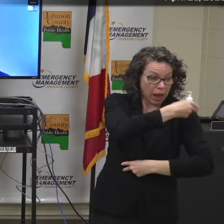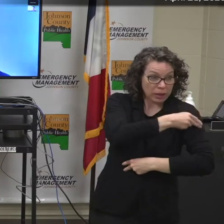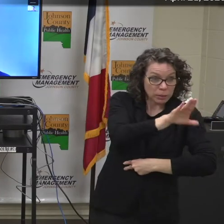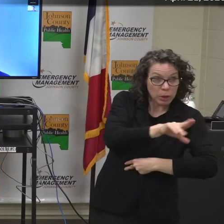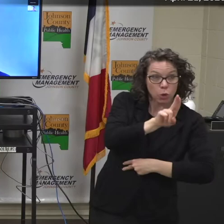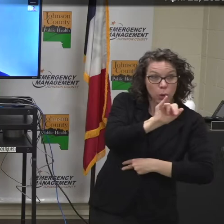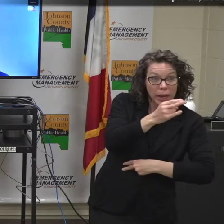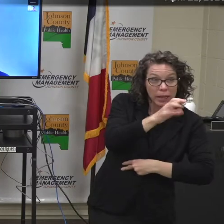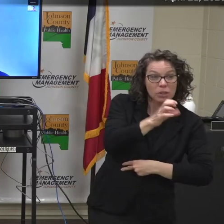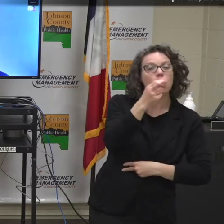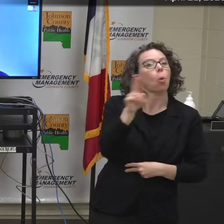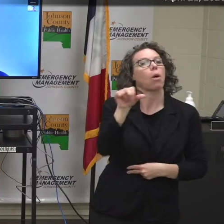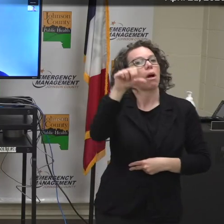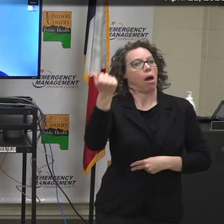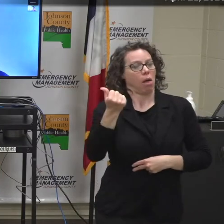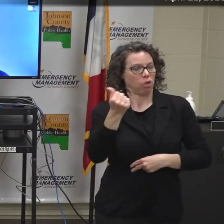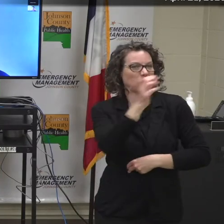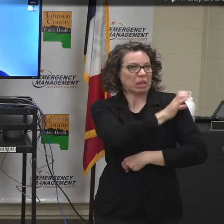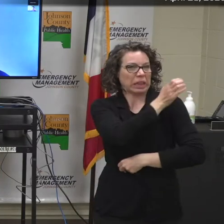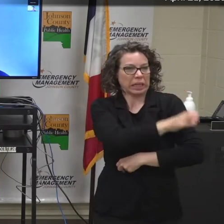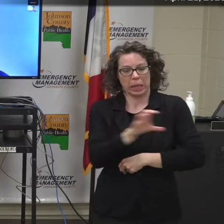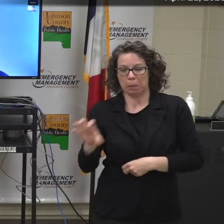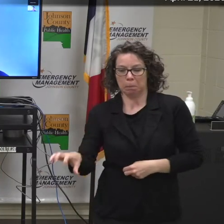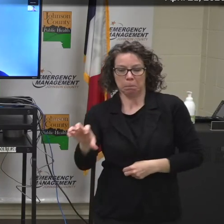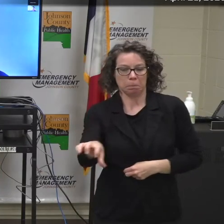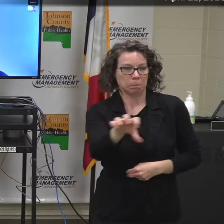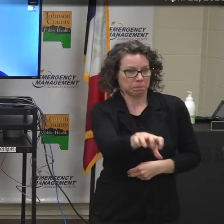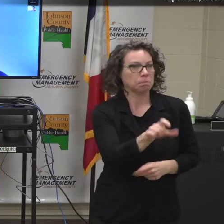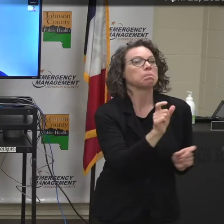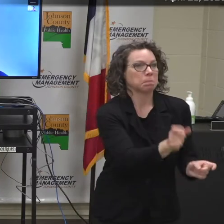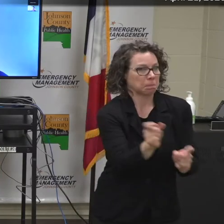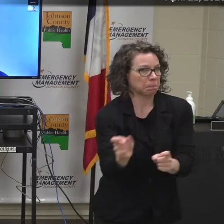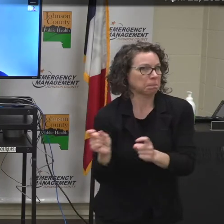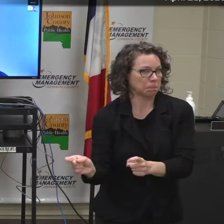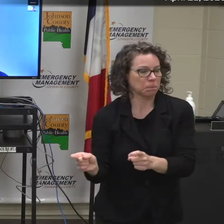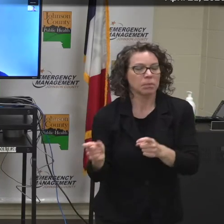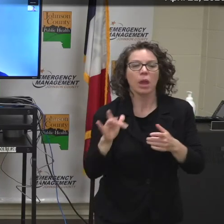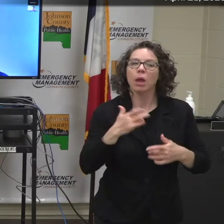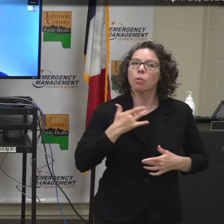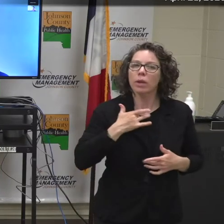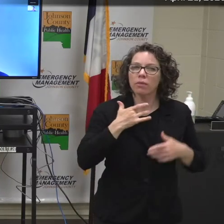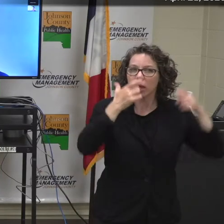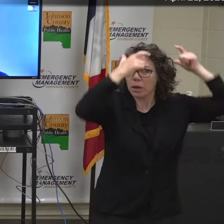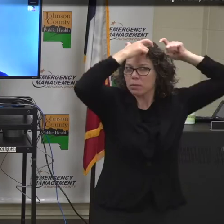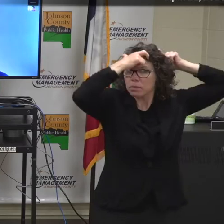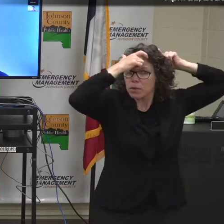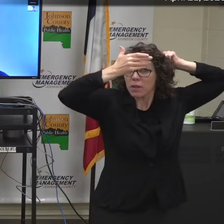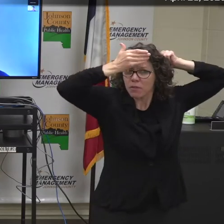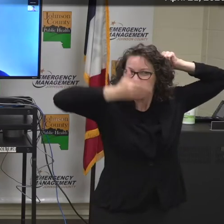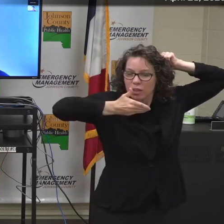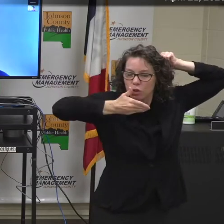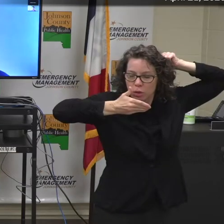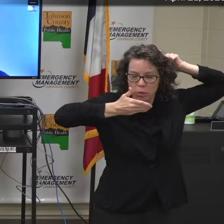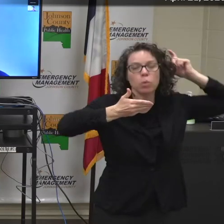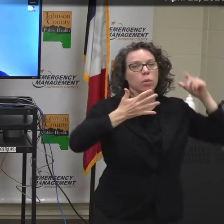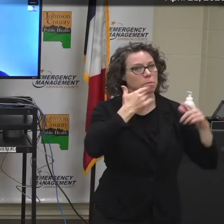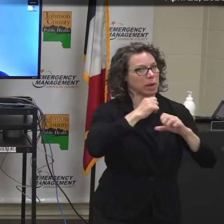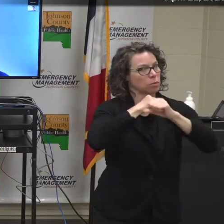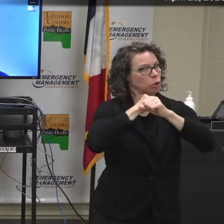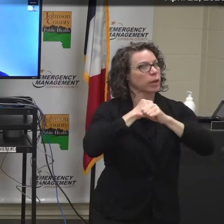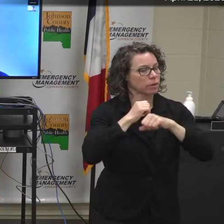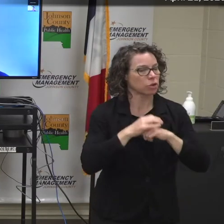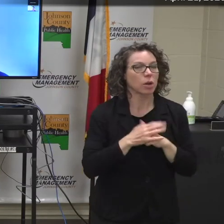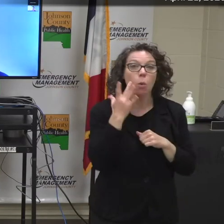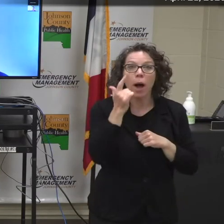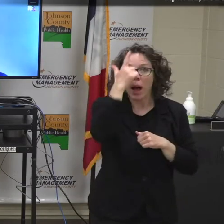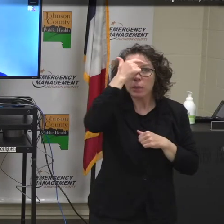at any of our healthcare locations. We believe that the face shield is the best protection for our employees. It gives